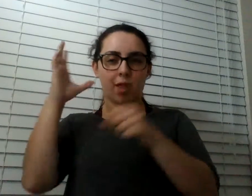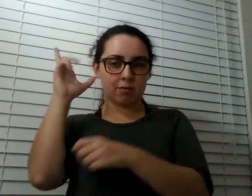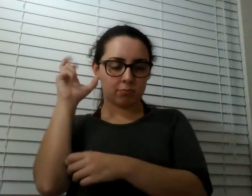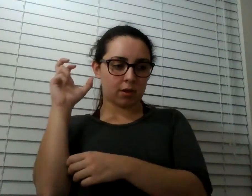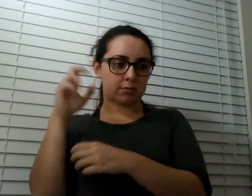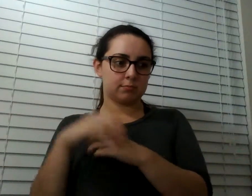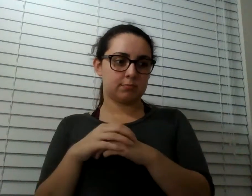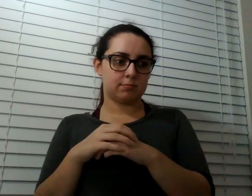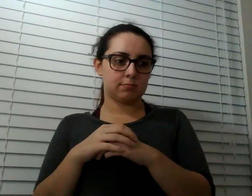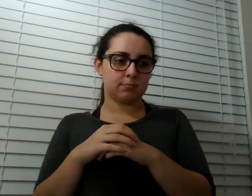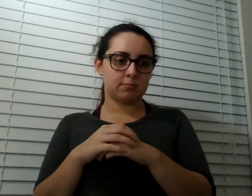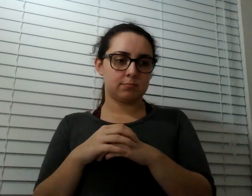Dive! Dive!